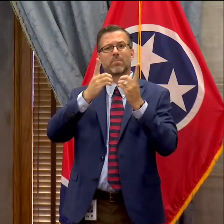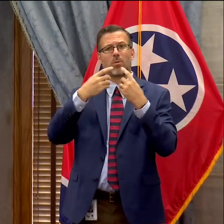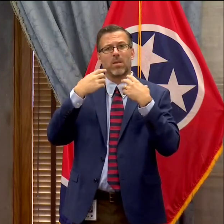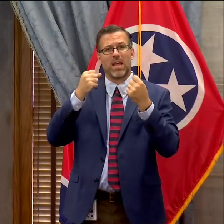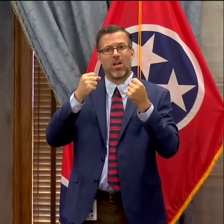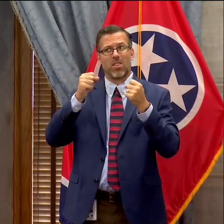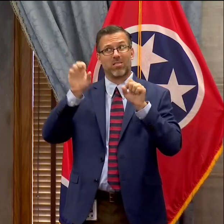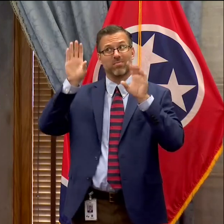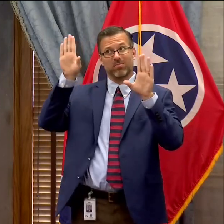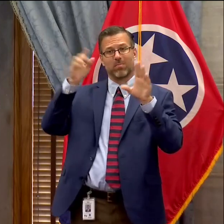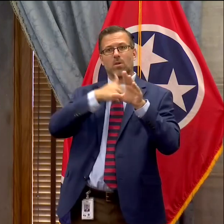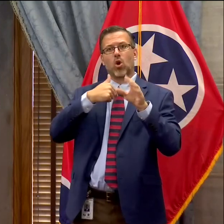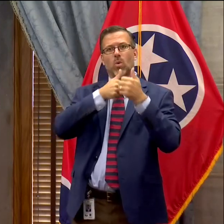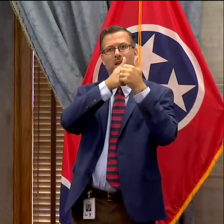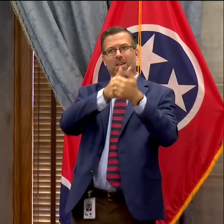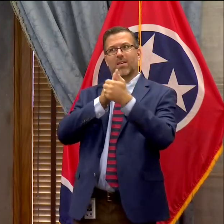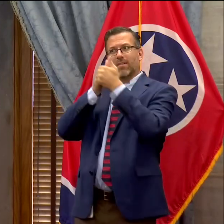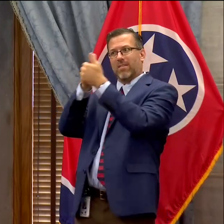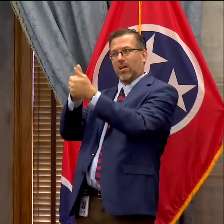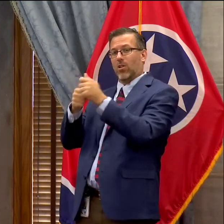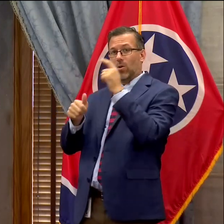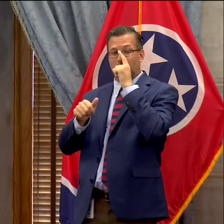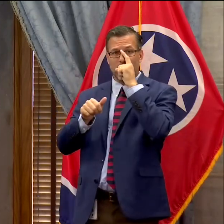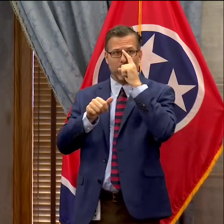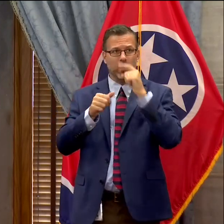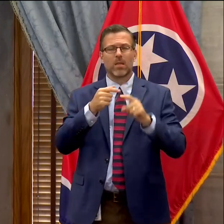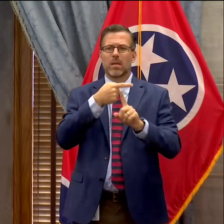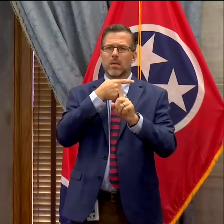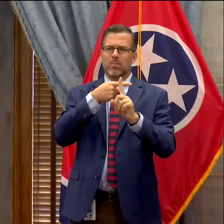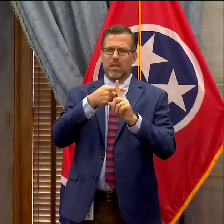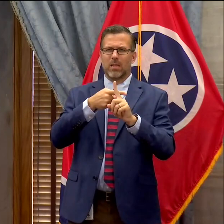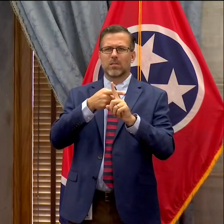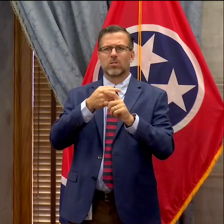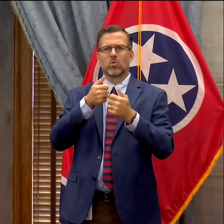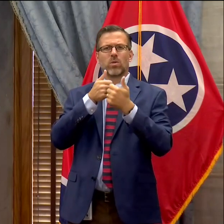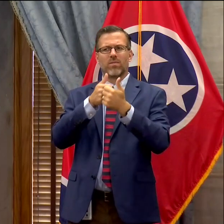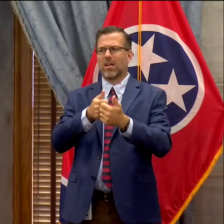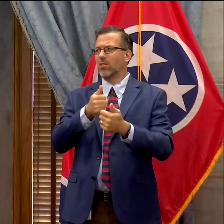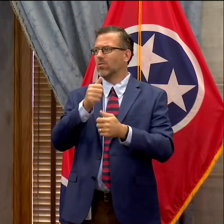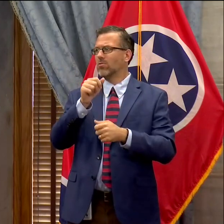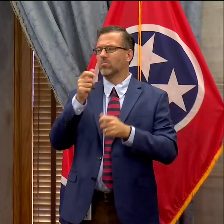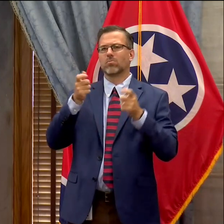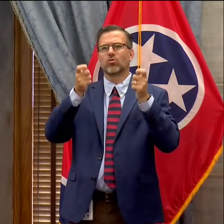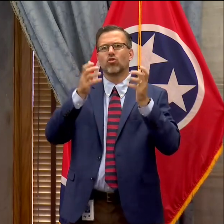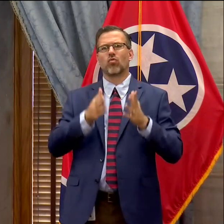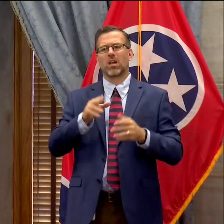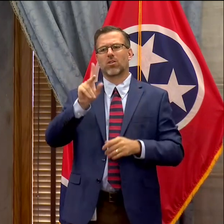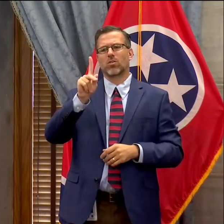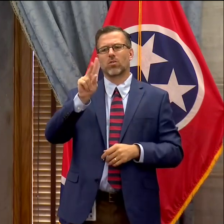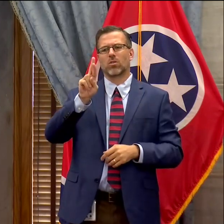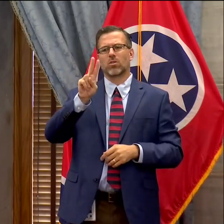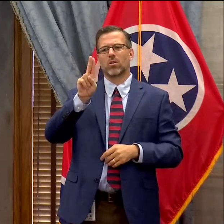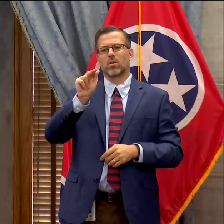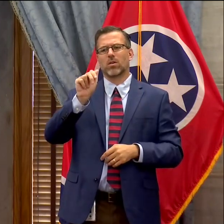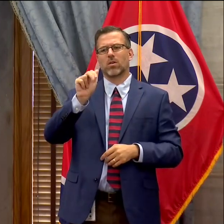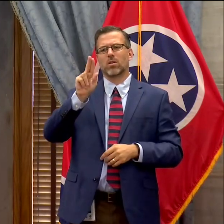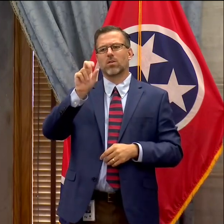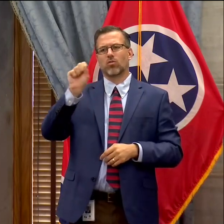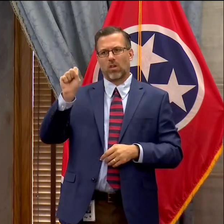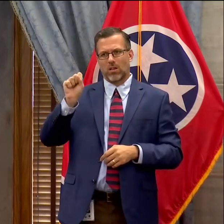we are following THC's three-pronged strategy, as outlined by Director Krause, working through scenario-based